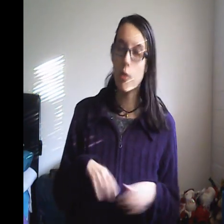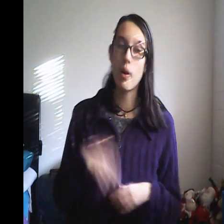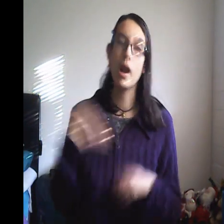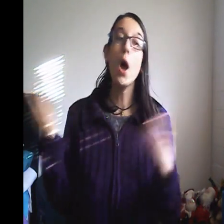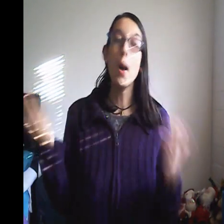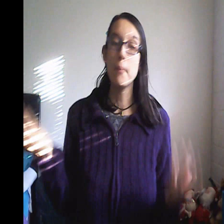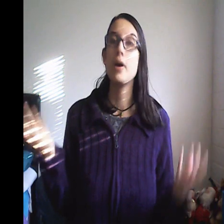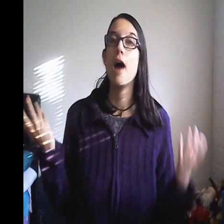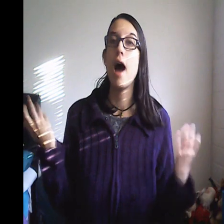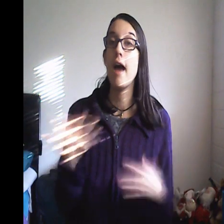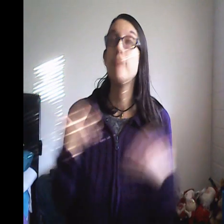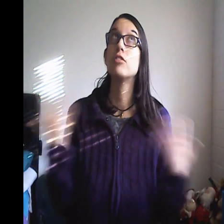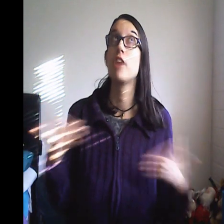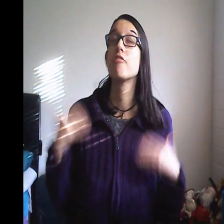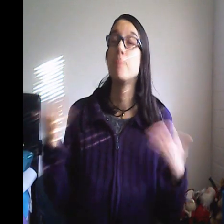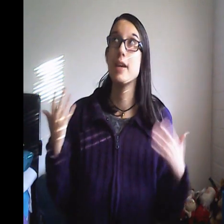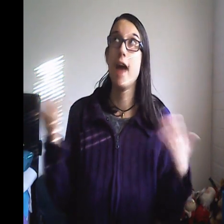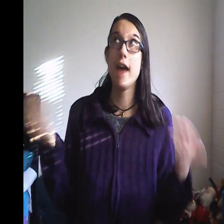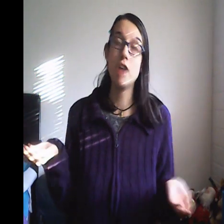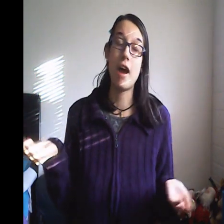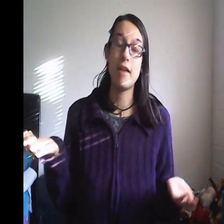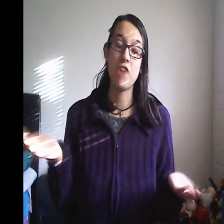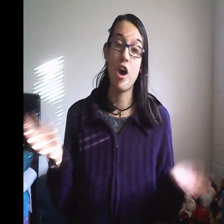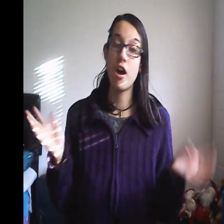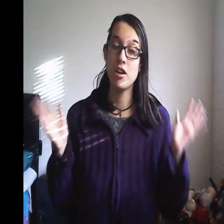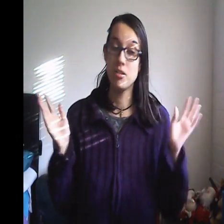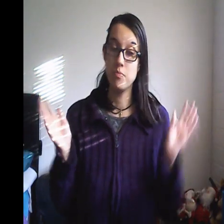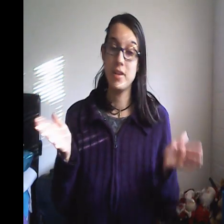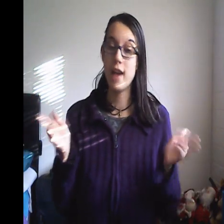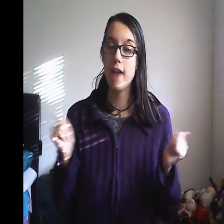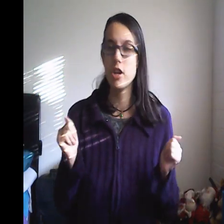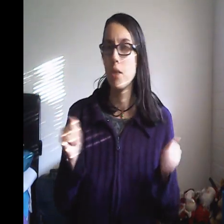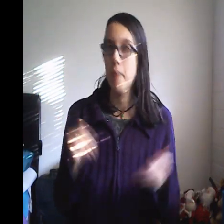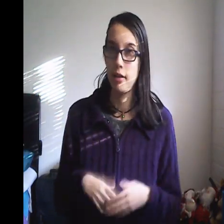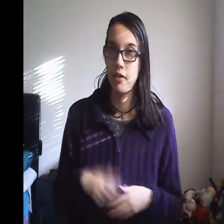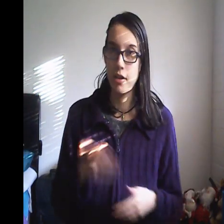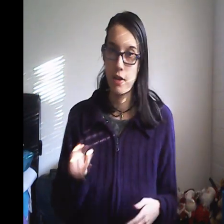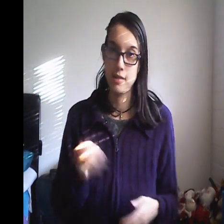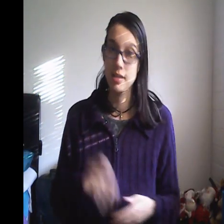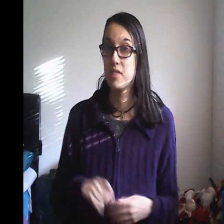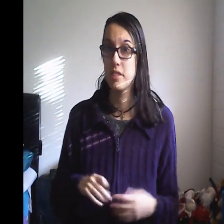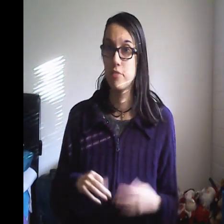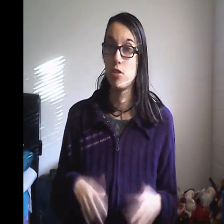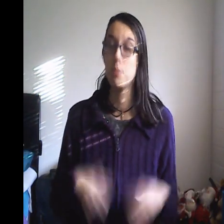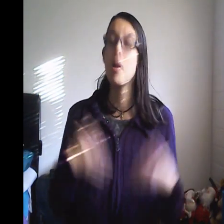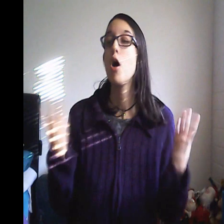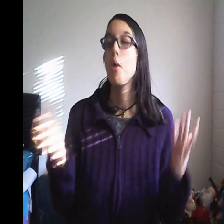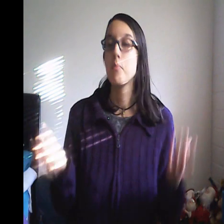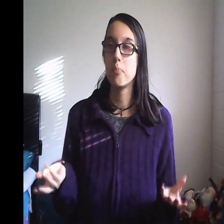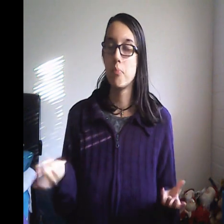but I have a lot of big, I've got a big eyeshadow palette that you guys have seen from, um,